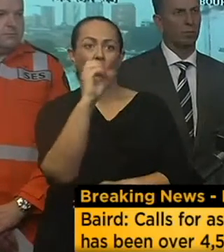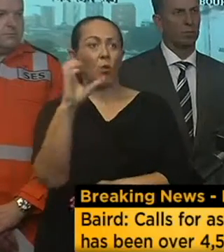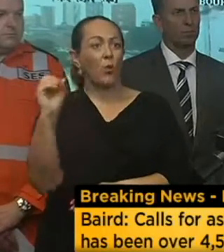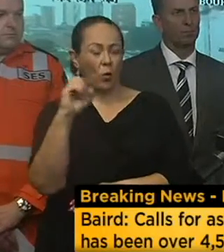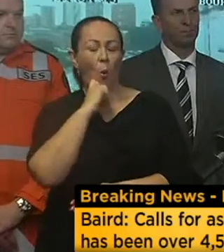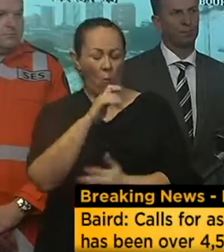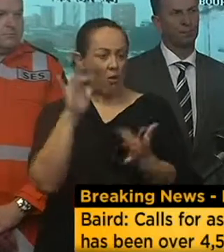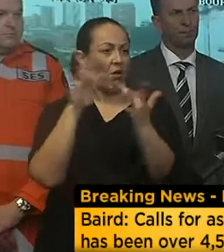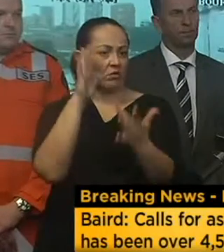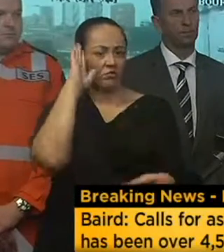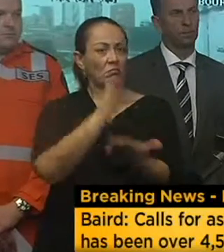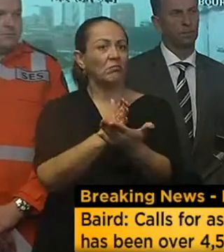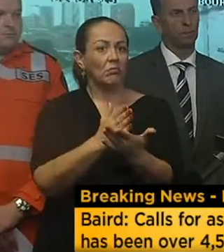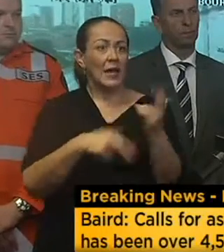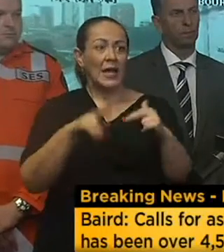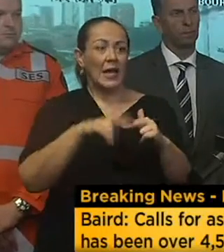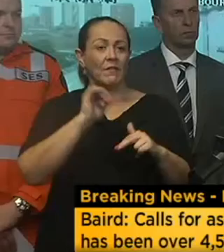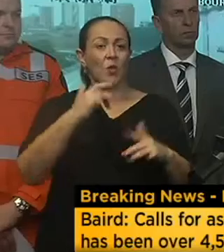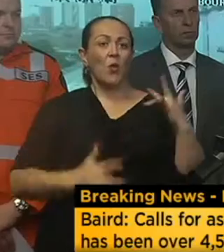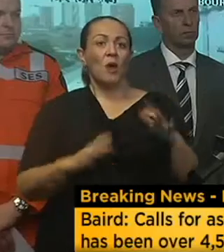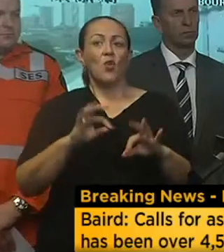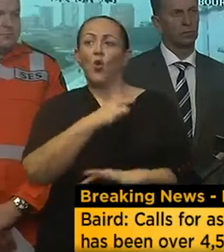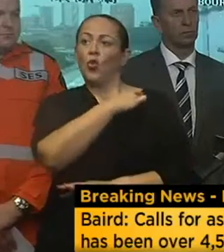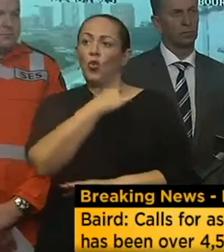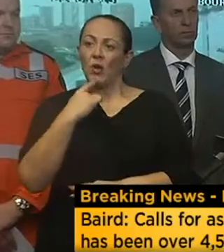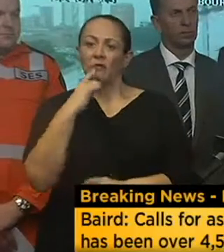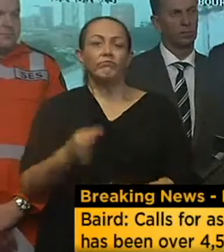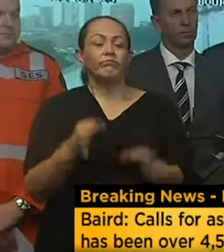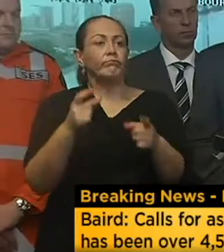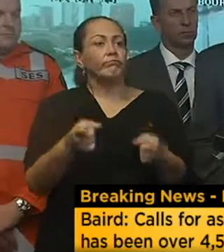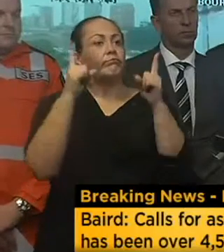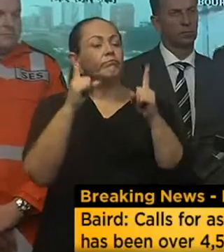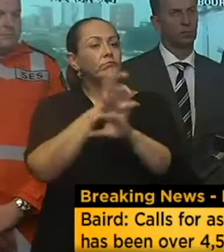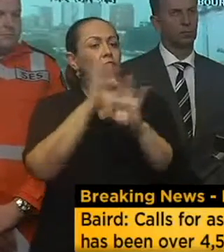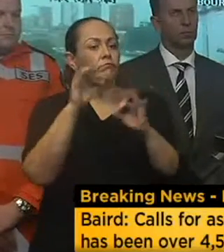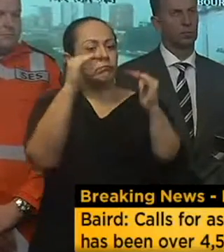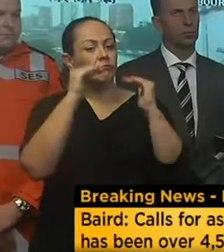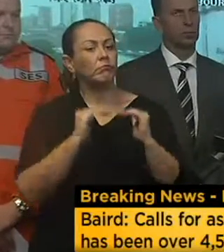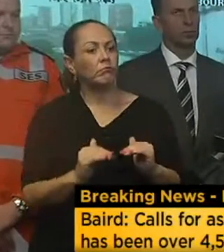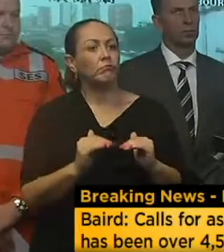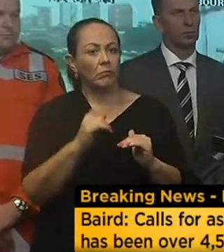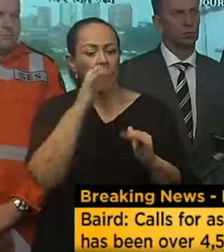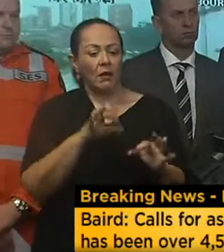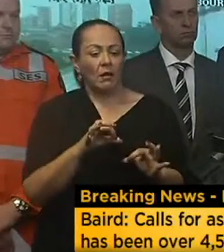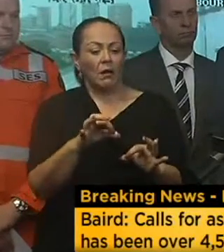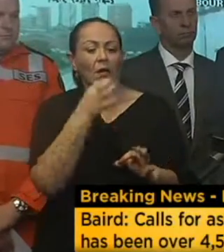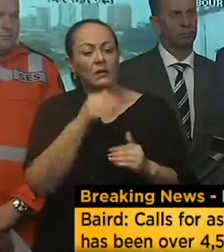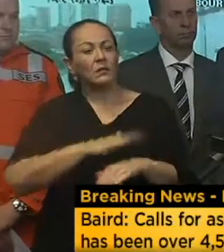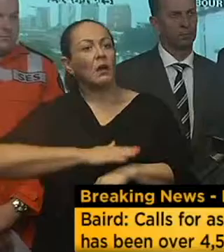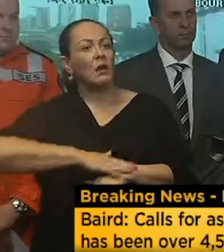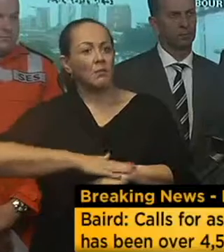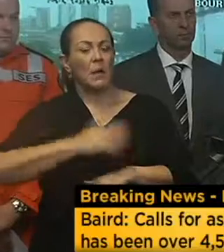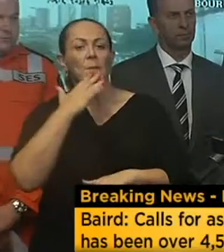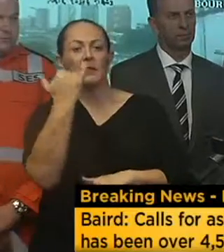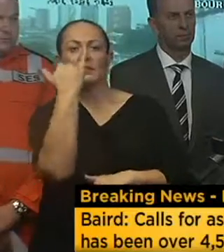will be seen to. If it is not life threatening, if the matter can be postponed, please